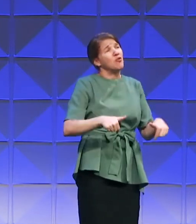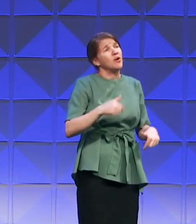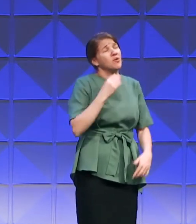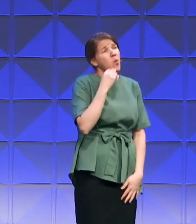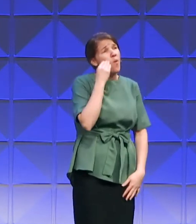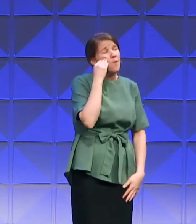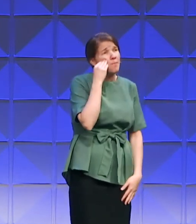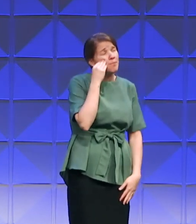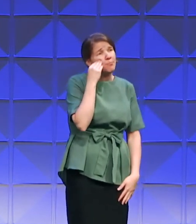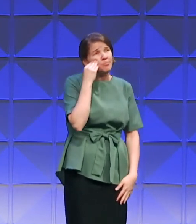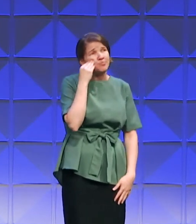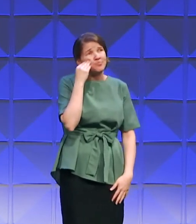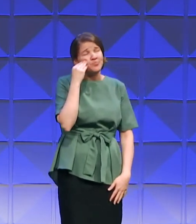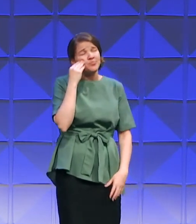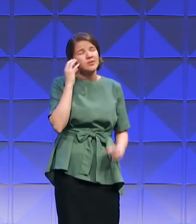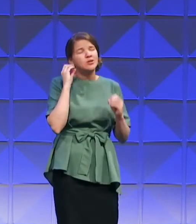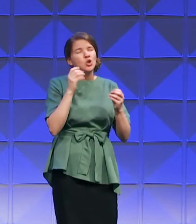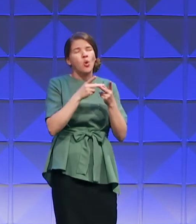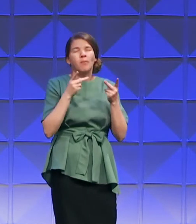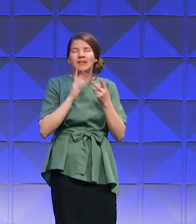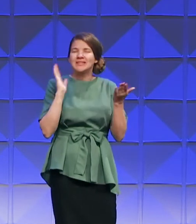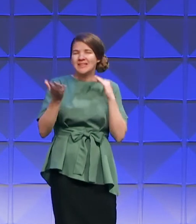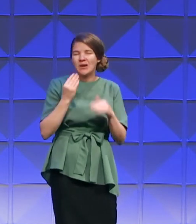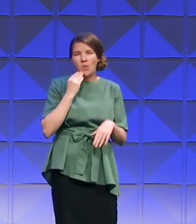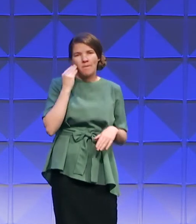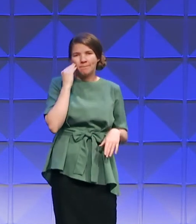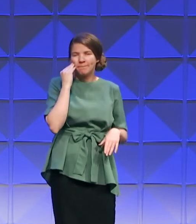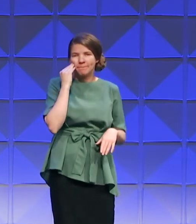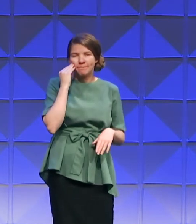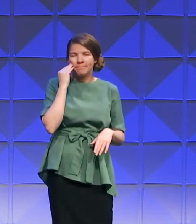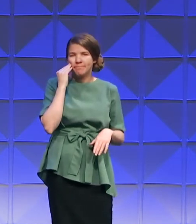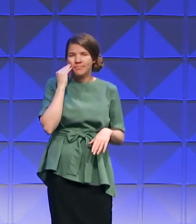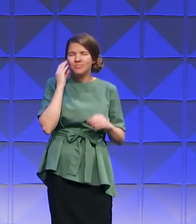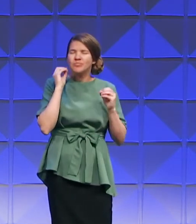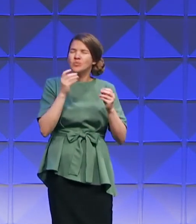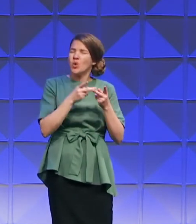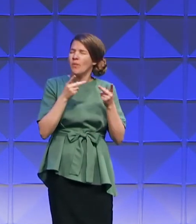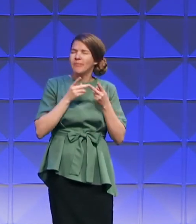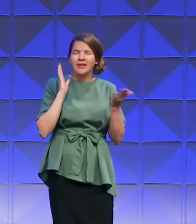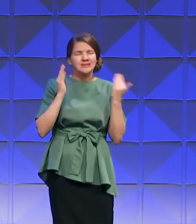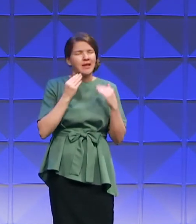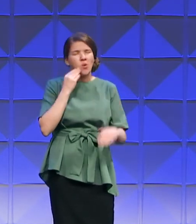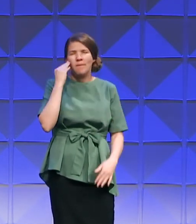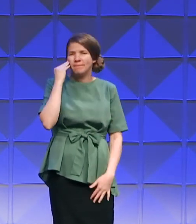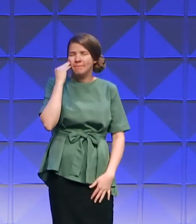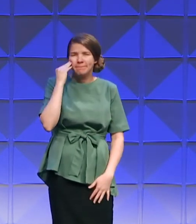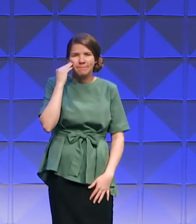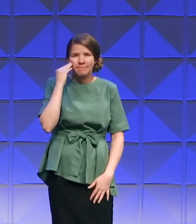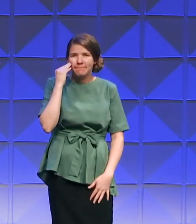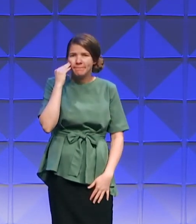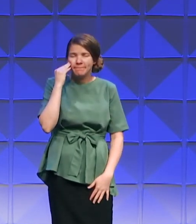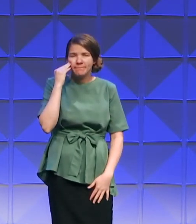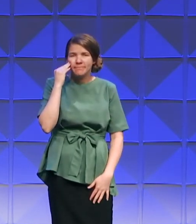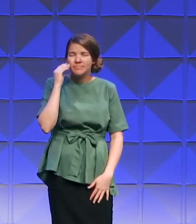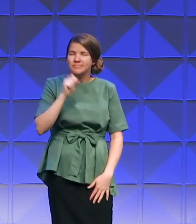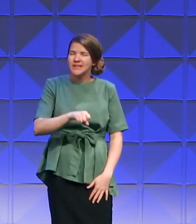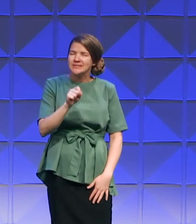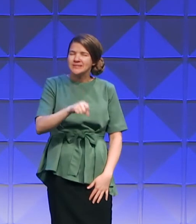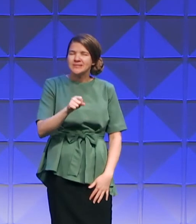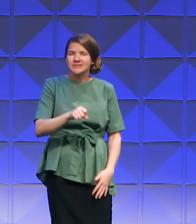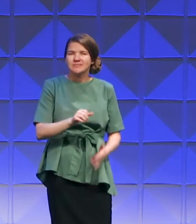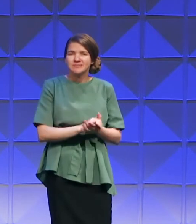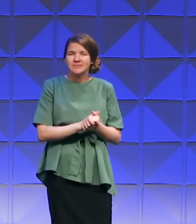you. There's no place like home. No place like home. Yes.